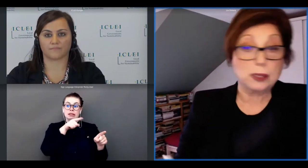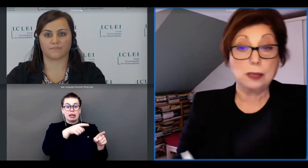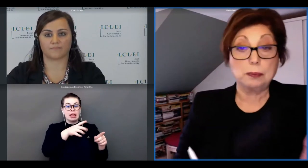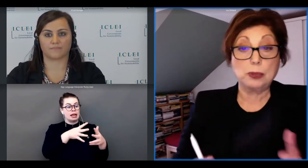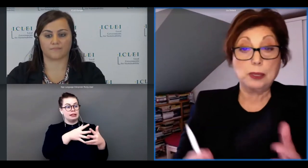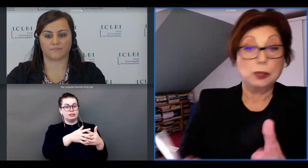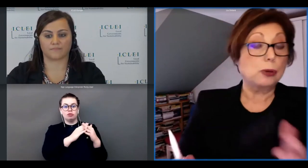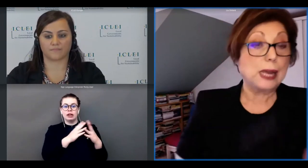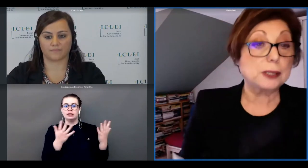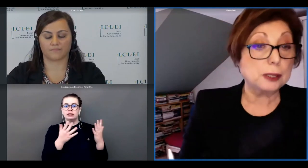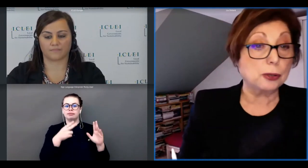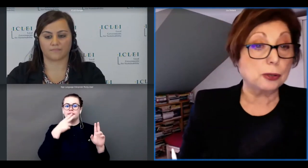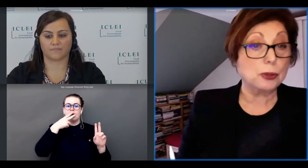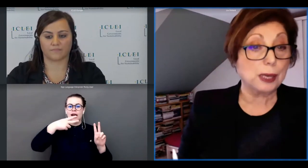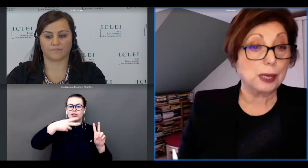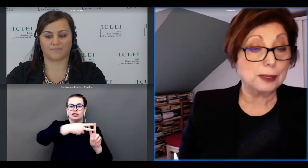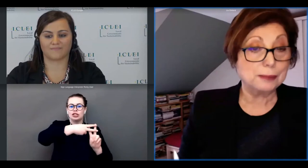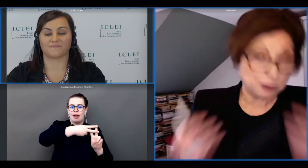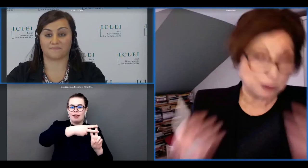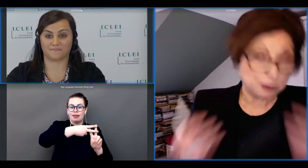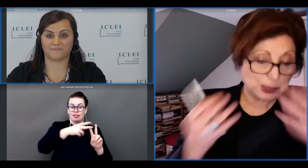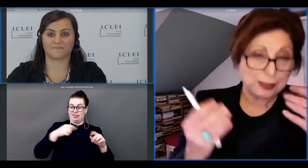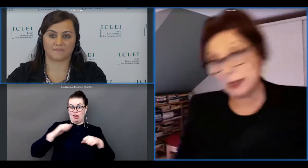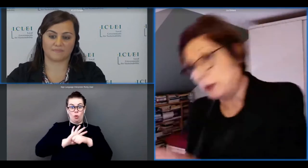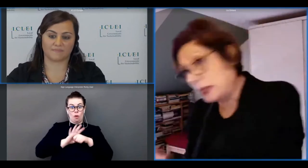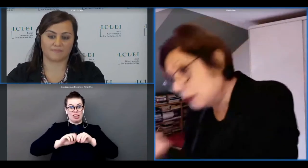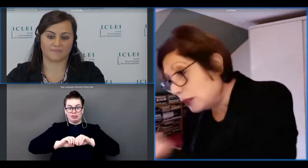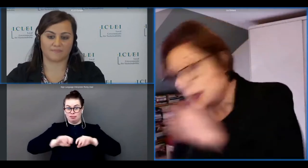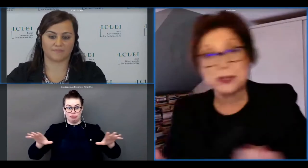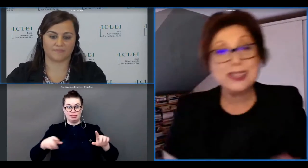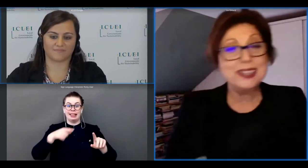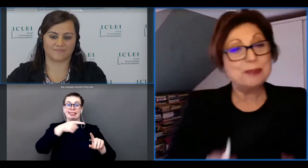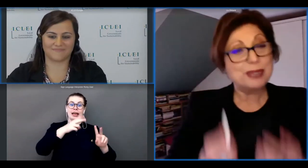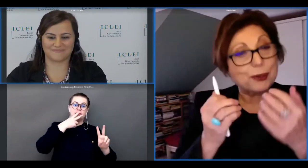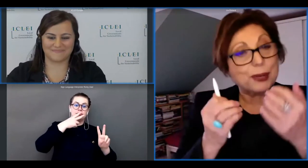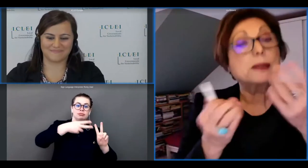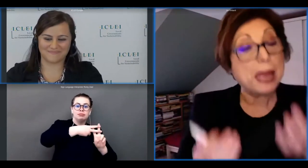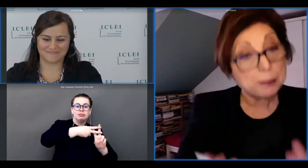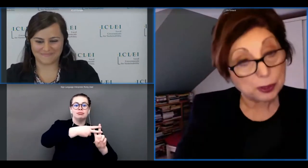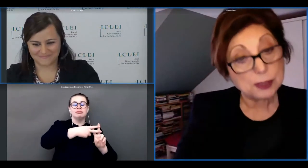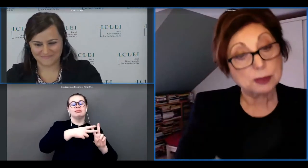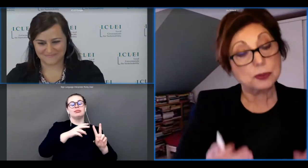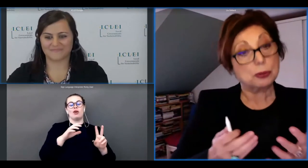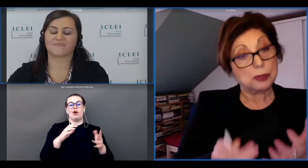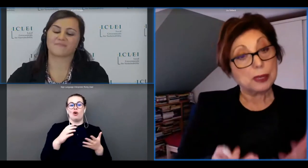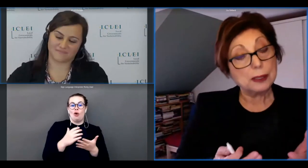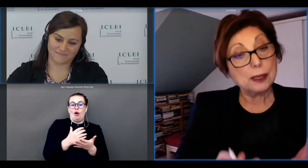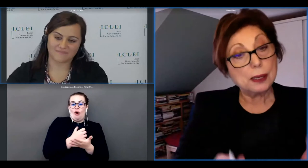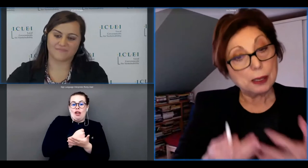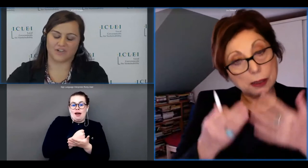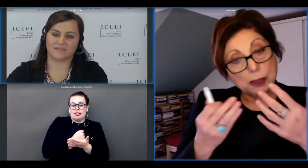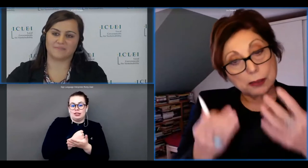for example collecting corona which doesn't mean they collect the virus but they collect memories of corona